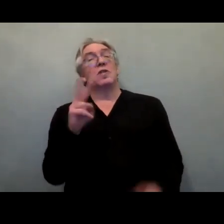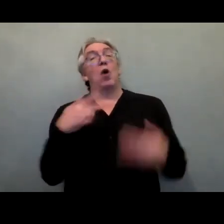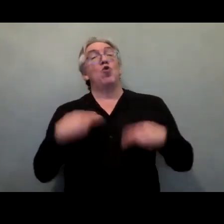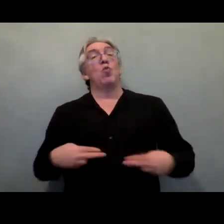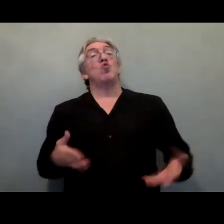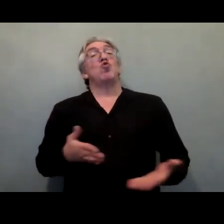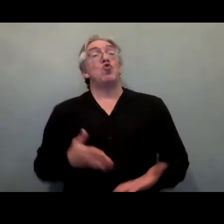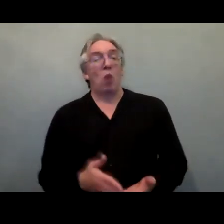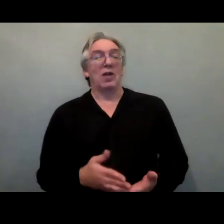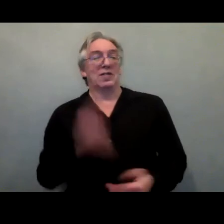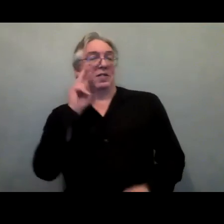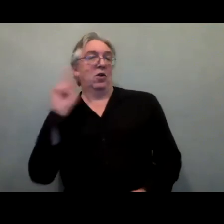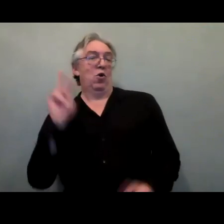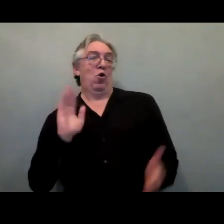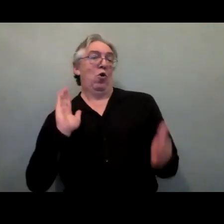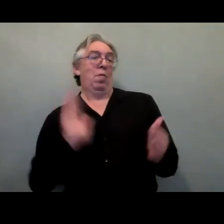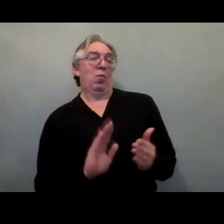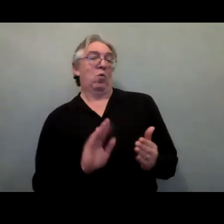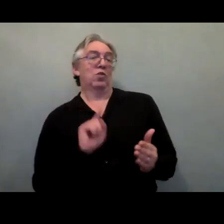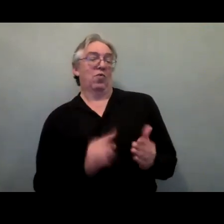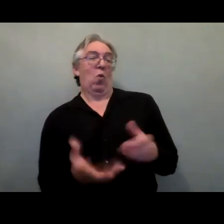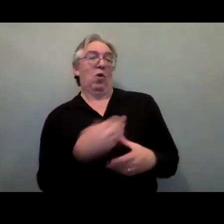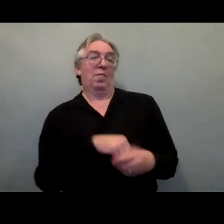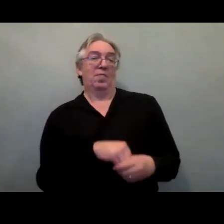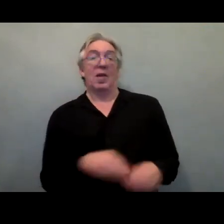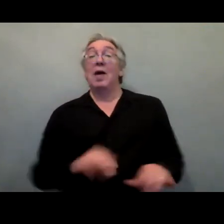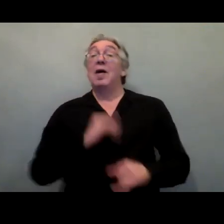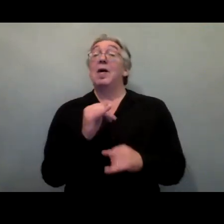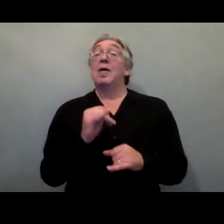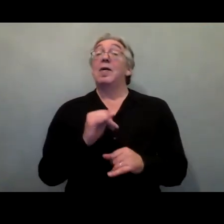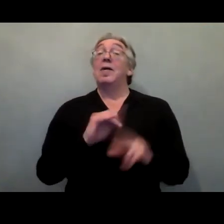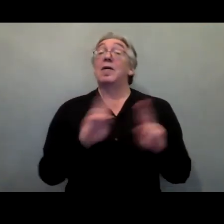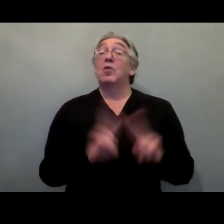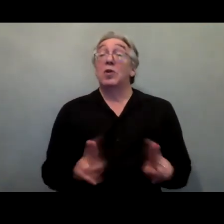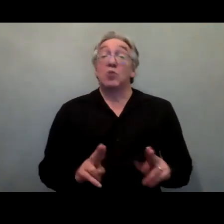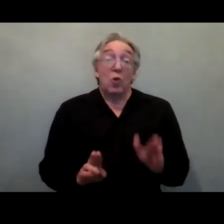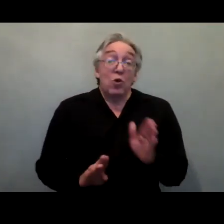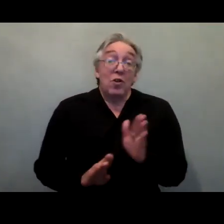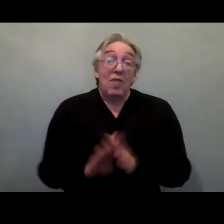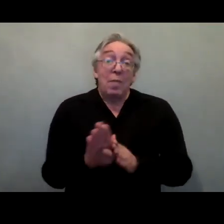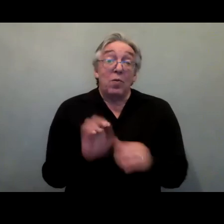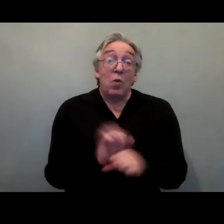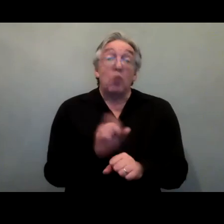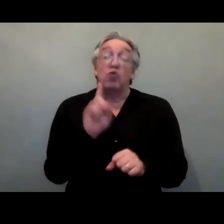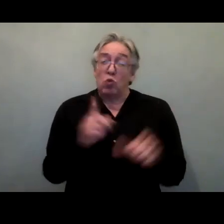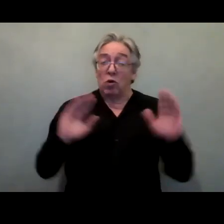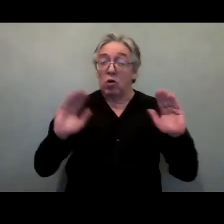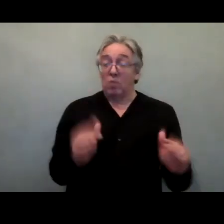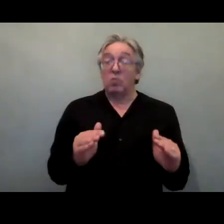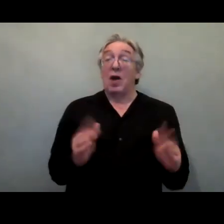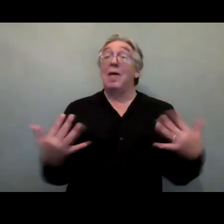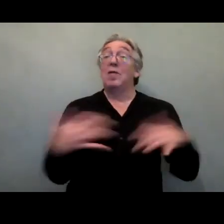cooperation should promote inclusion, not segregation, we know. So, clear commitments are needed to stop